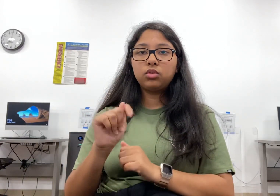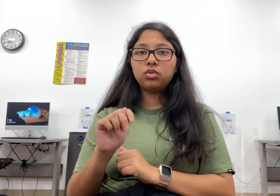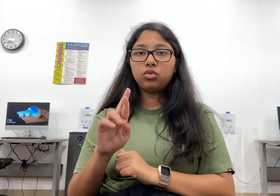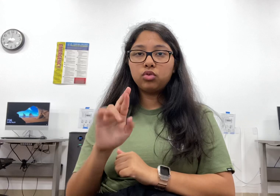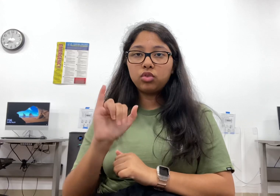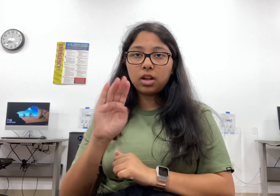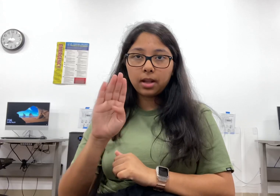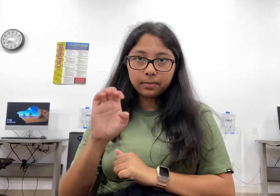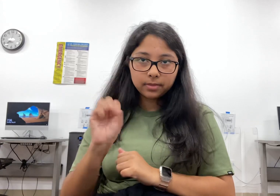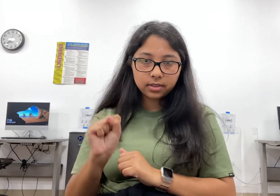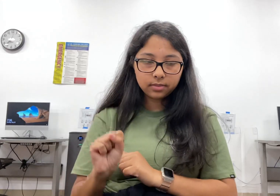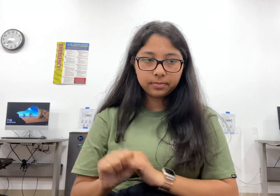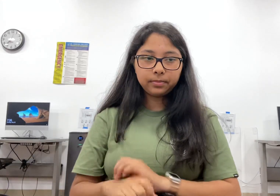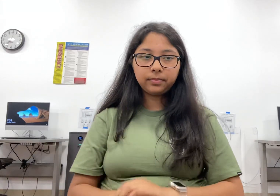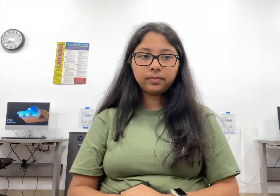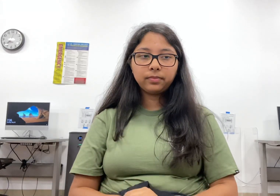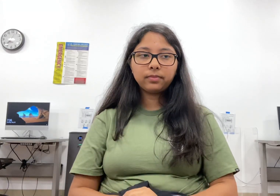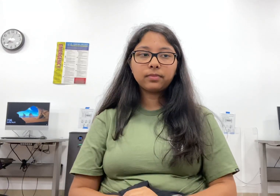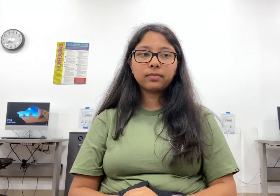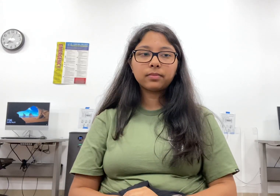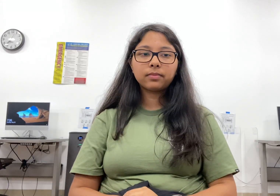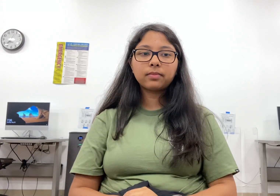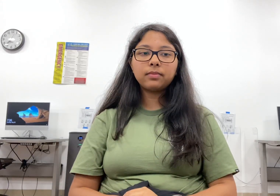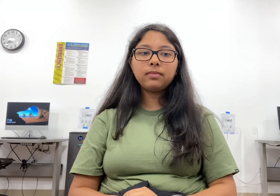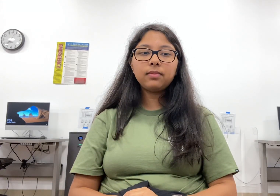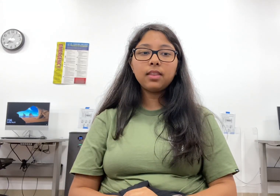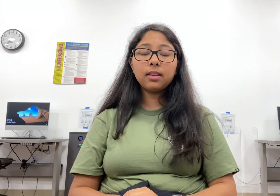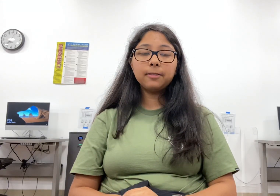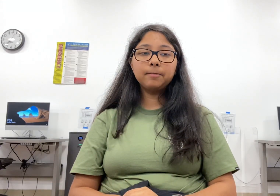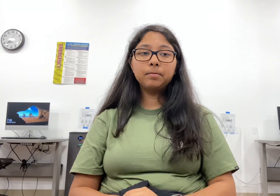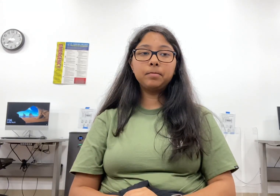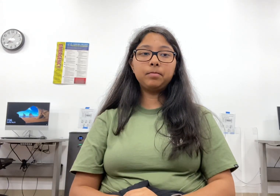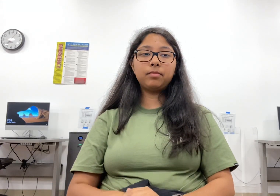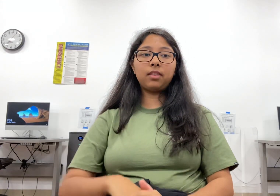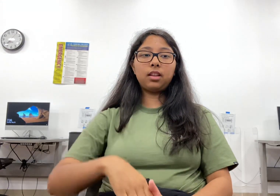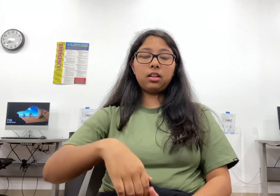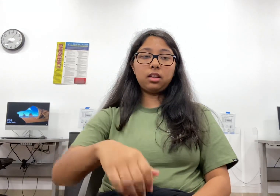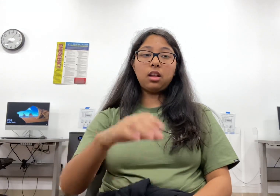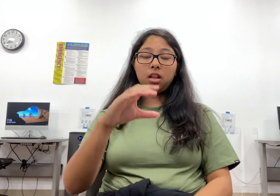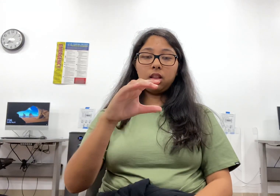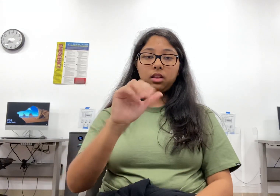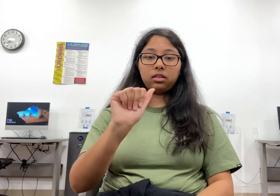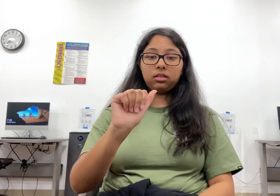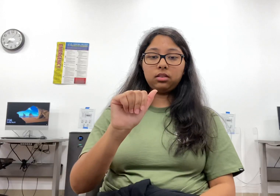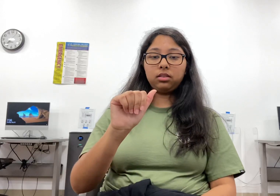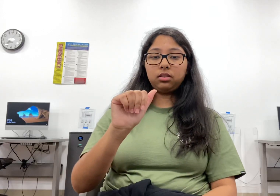Catalina native islanders used lava to make weapons and bones to make musical instruments.